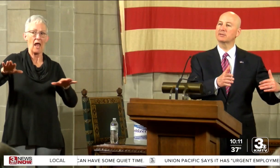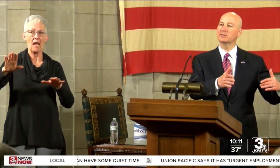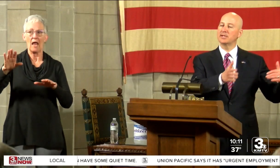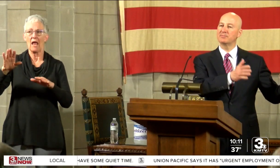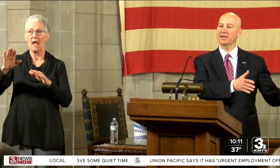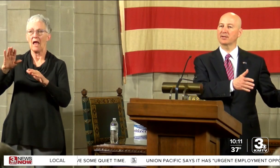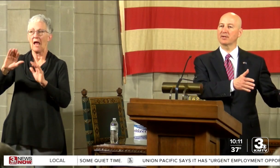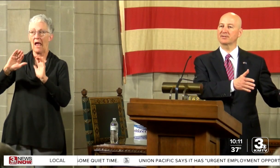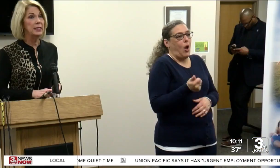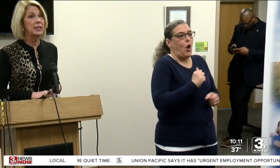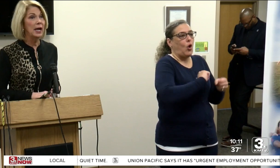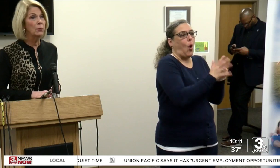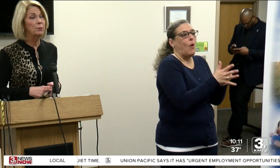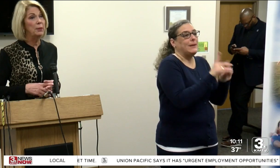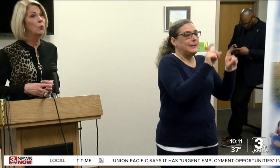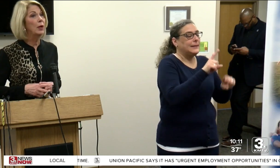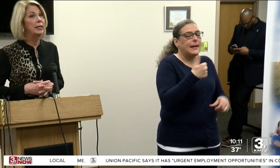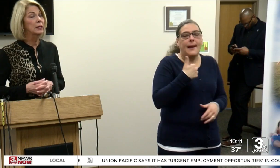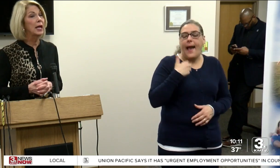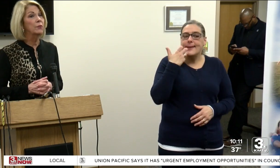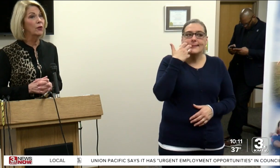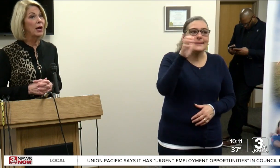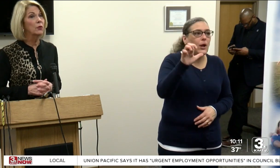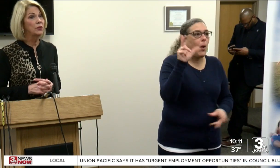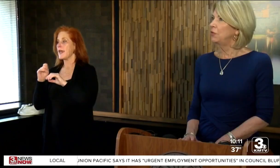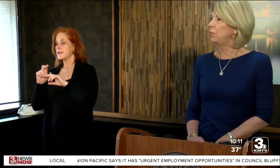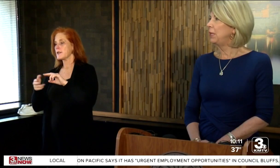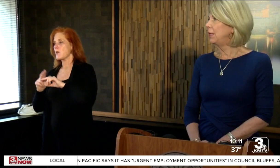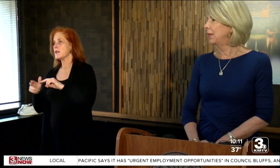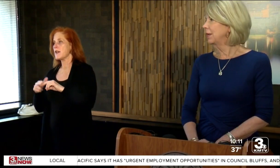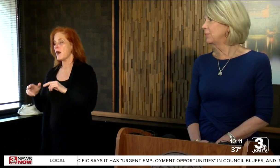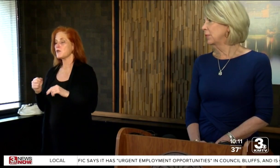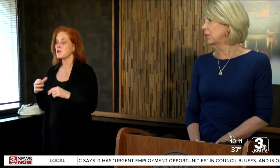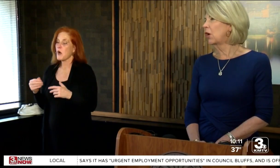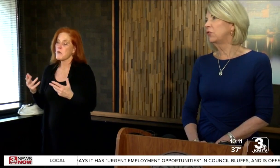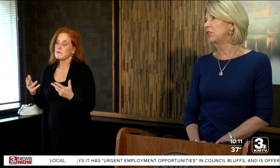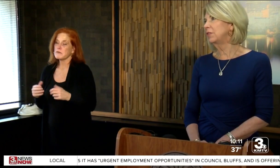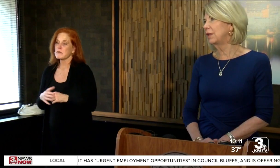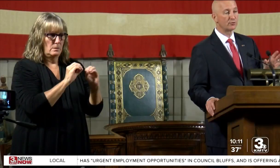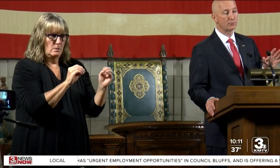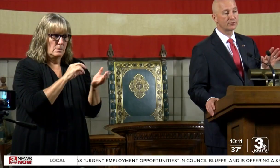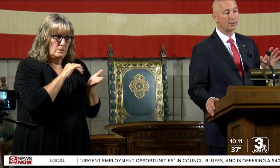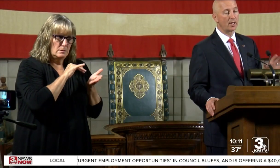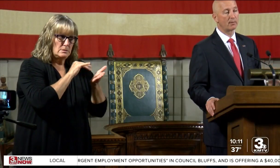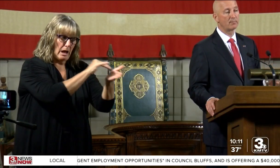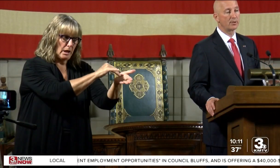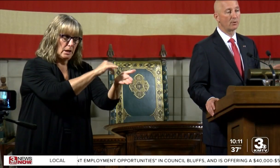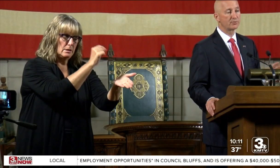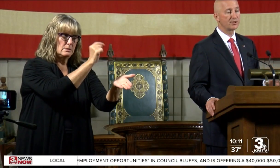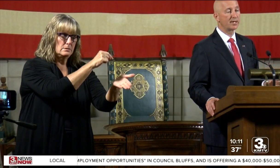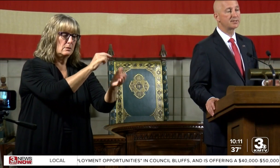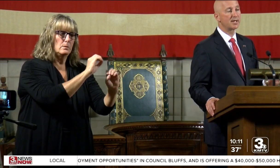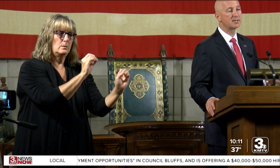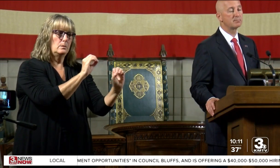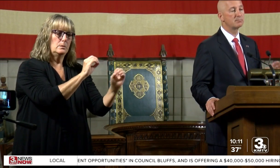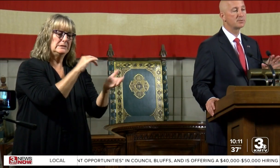even the health department and the there's a good chance you saw these two women. And in fact, probably saw the majority were female